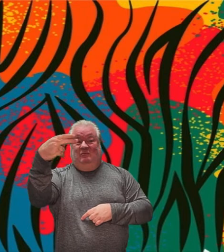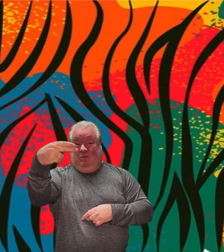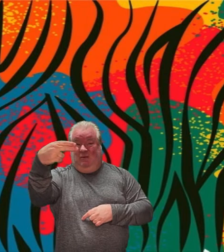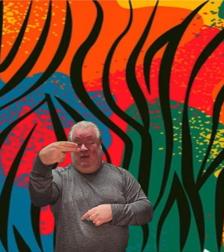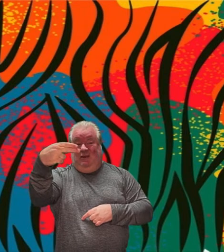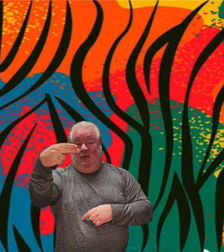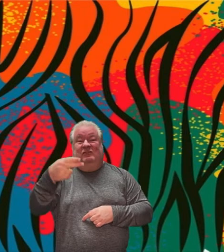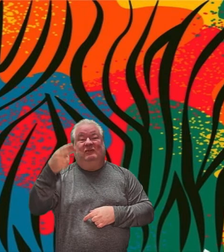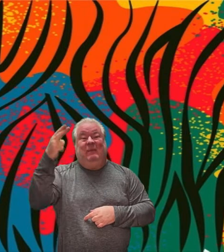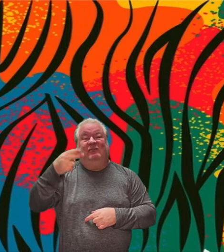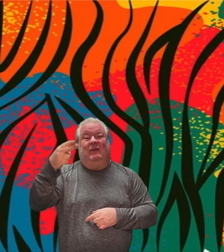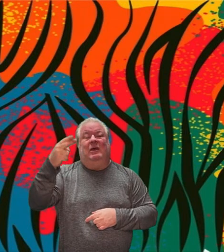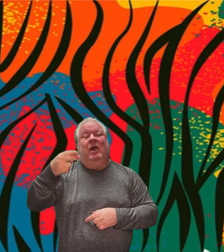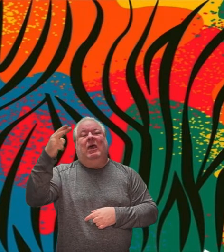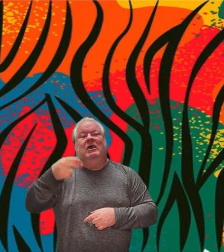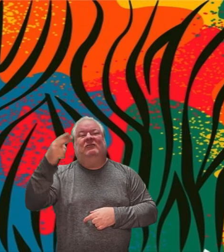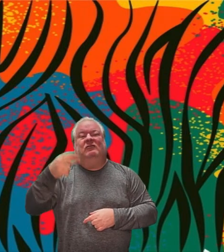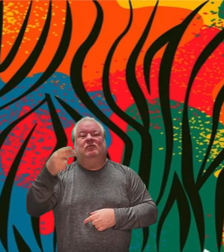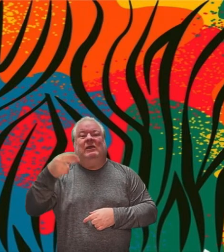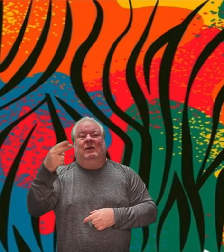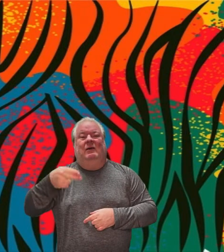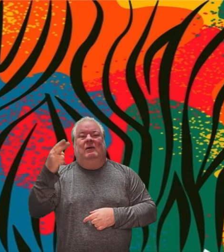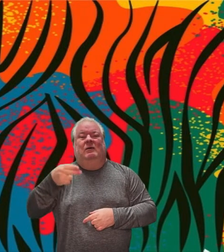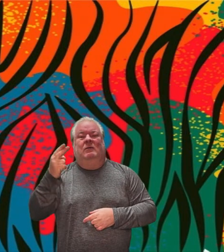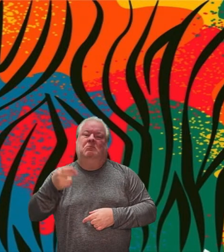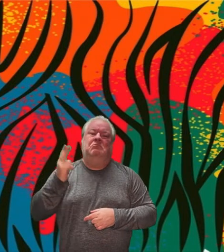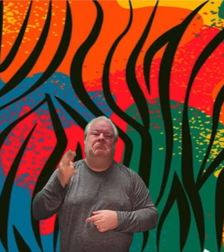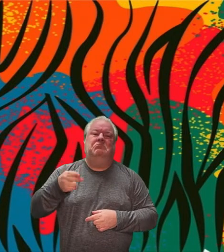do scissors Put them together and just bounce it History-T-O-R-Y